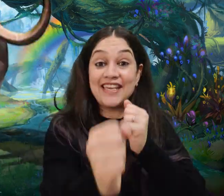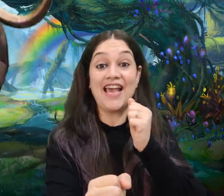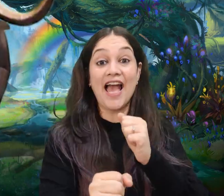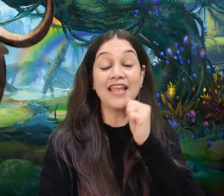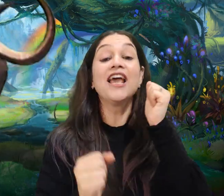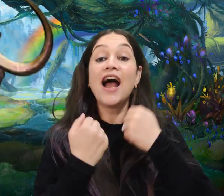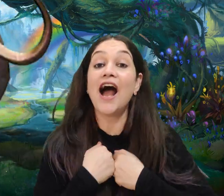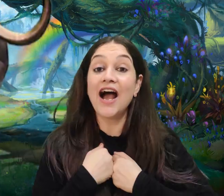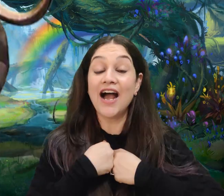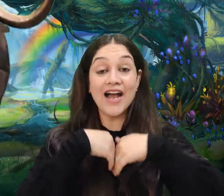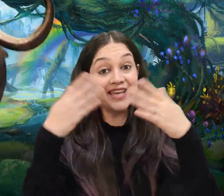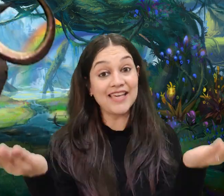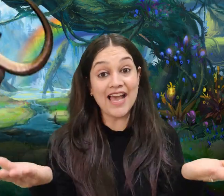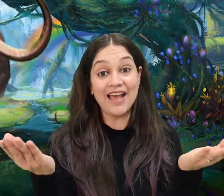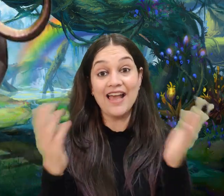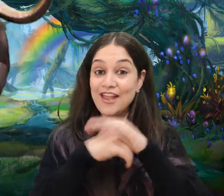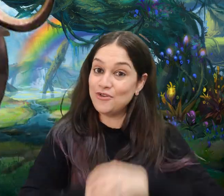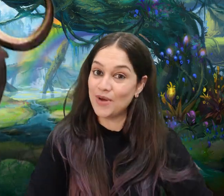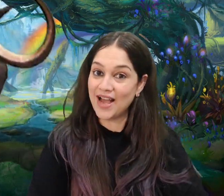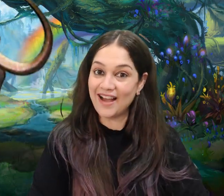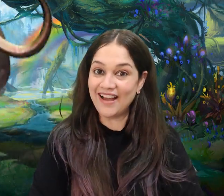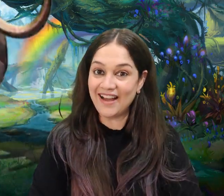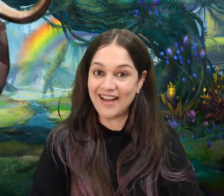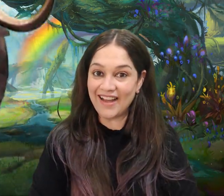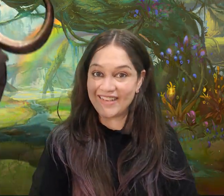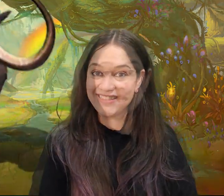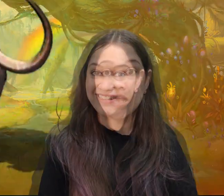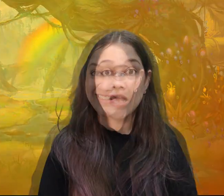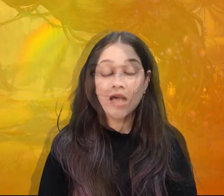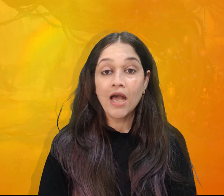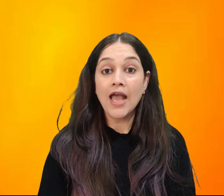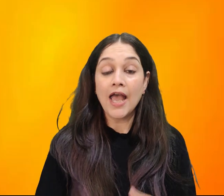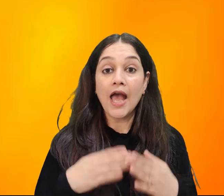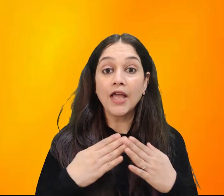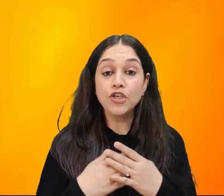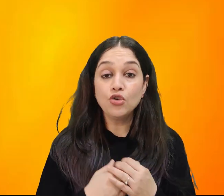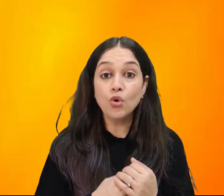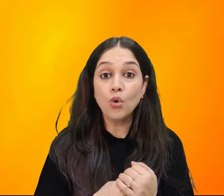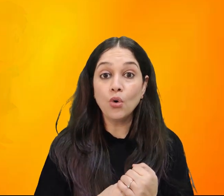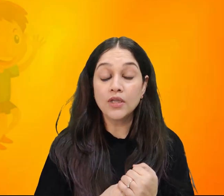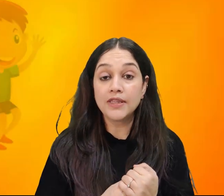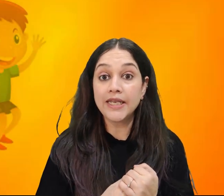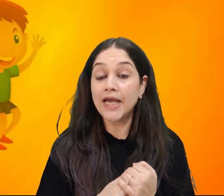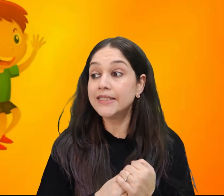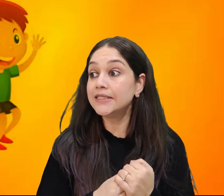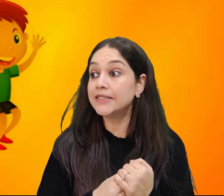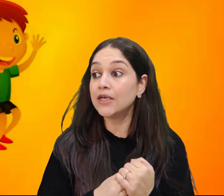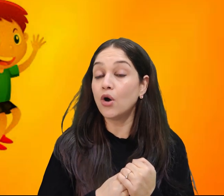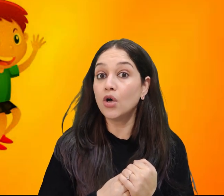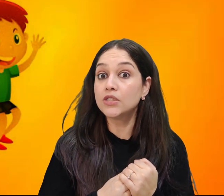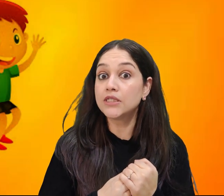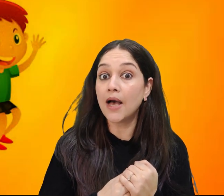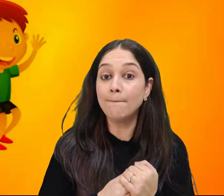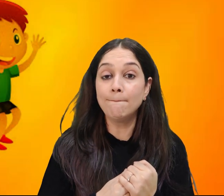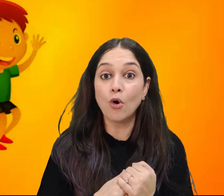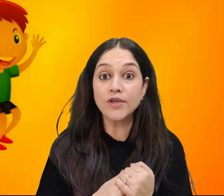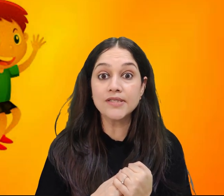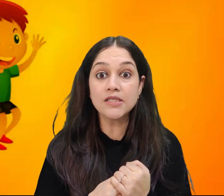can, I can run! And you know, then I saw some boys and